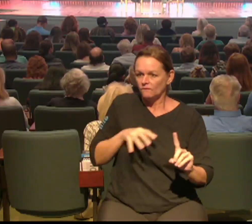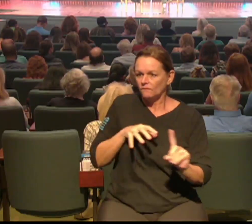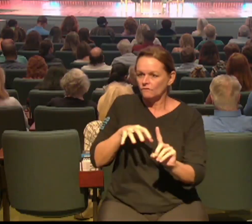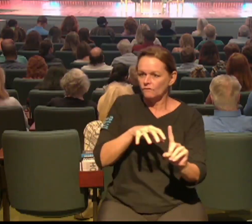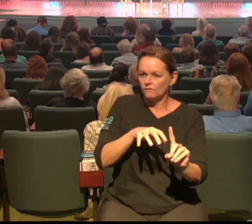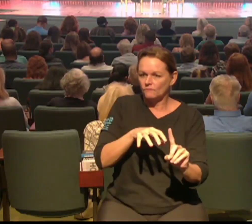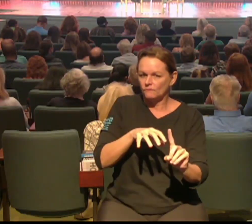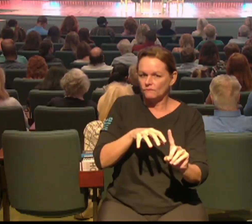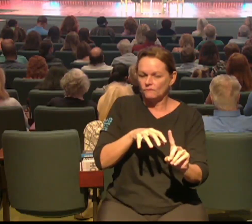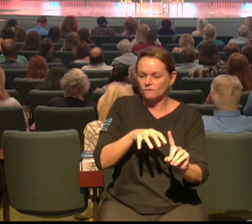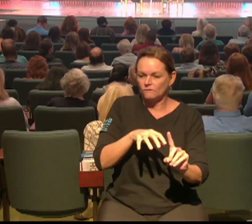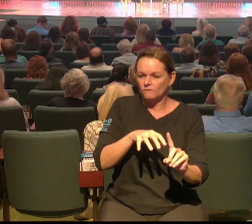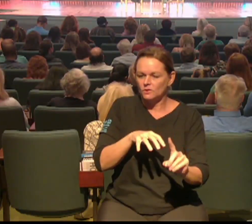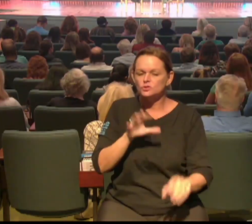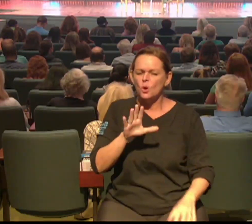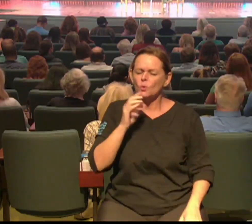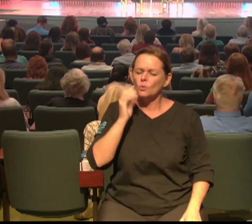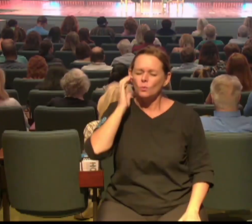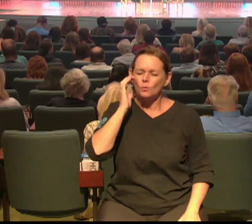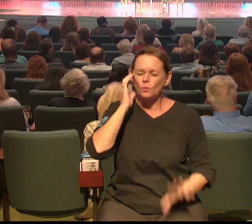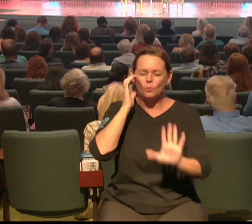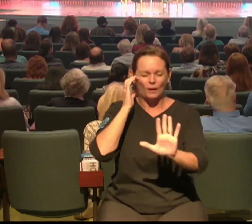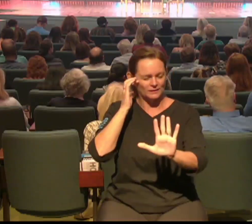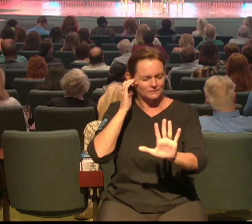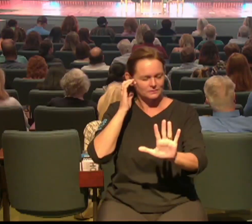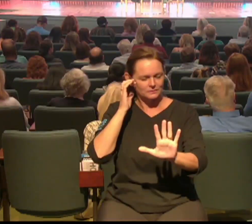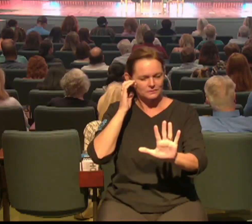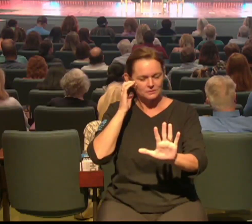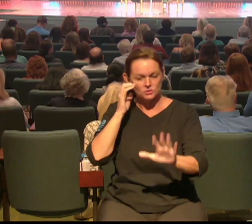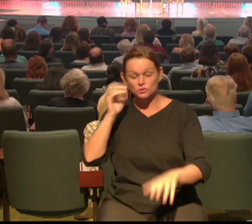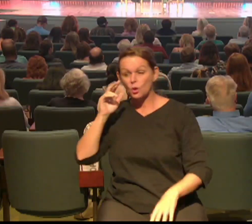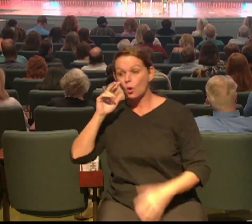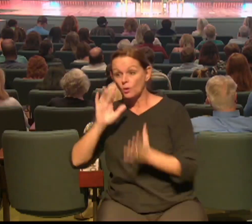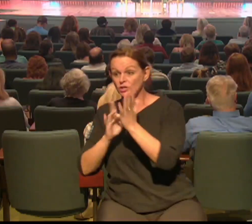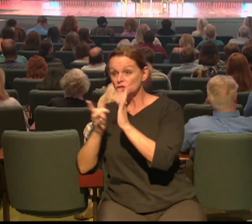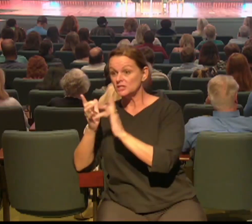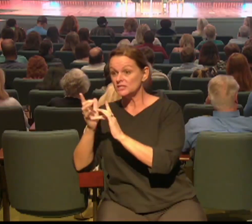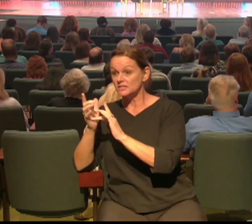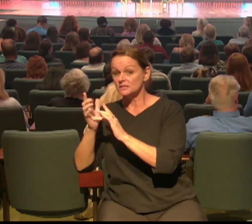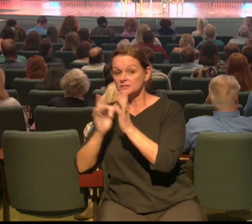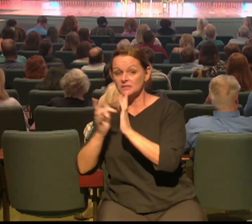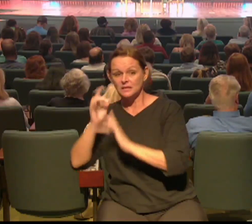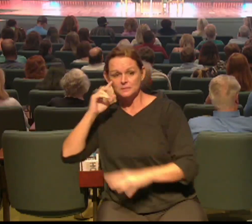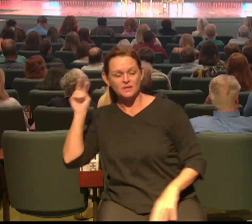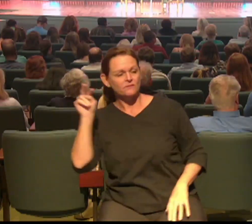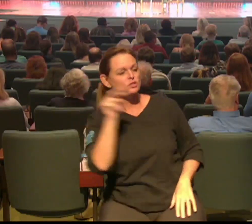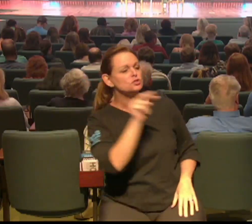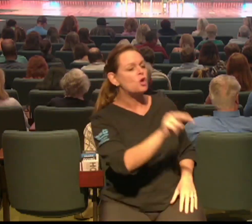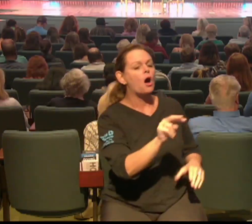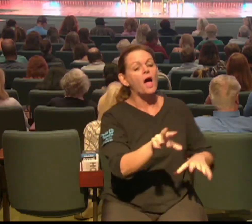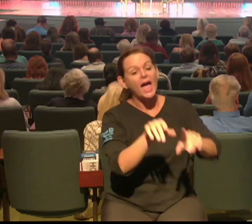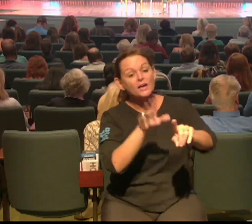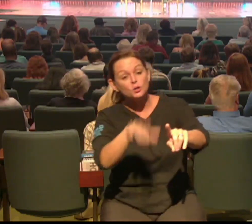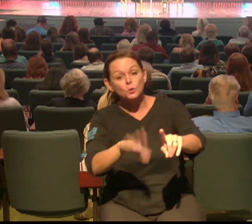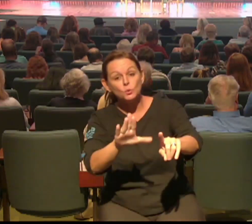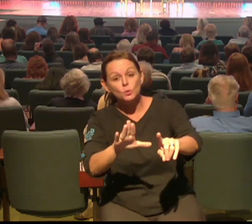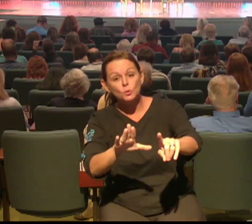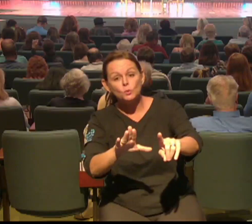people, he found people, and he invited people. Write that down. He saw people, he found people, and he invited people.